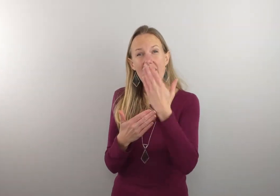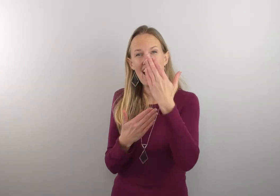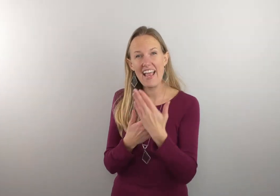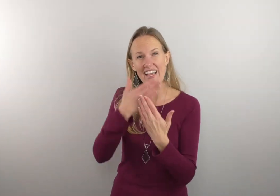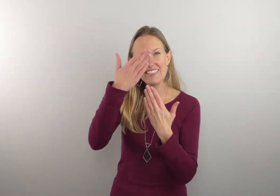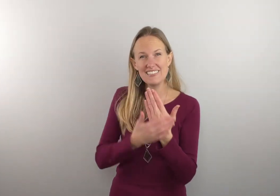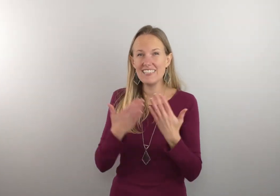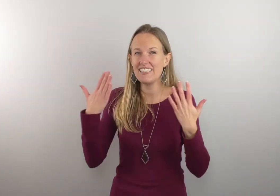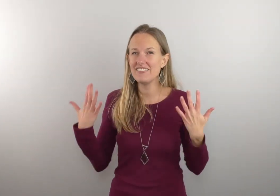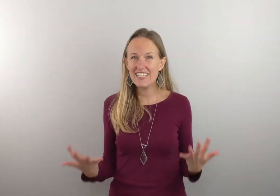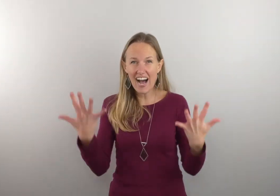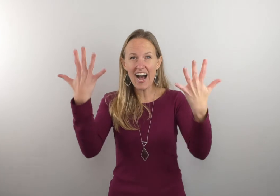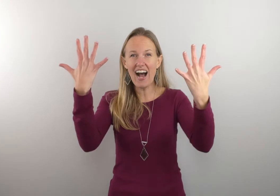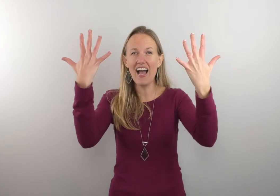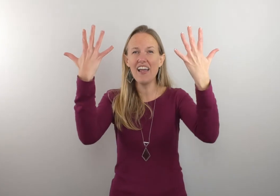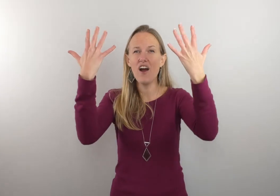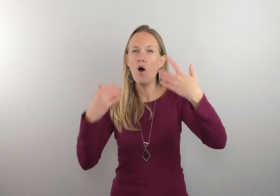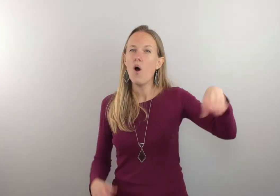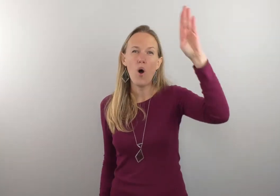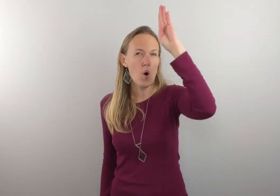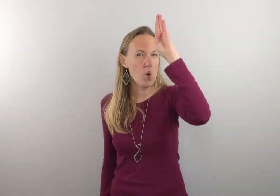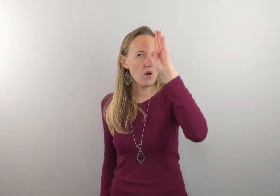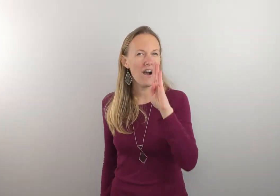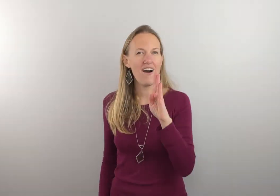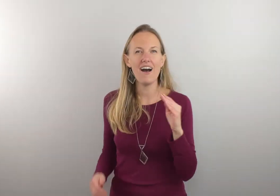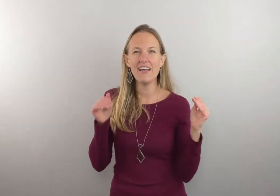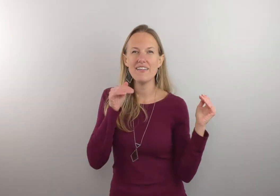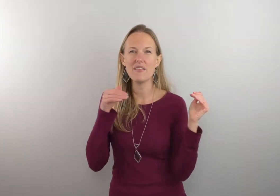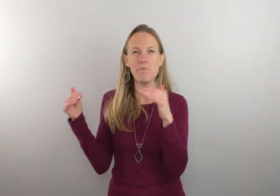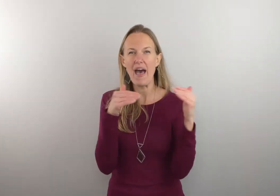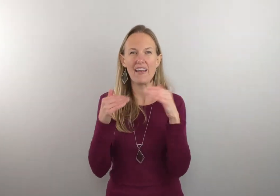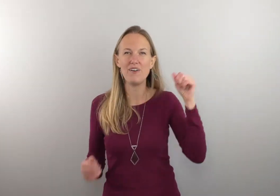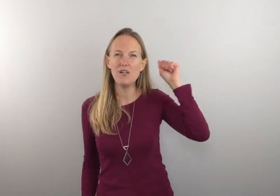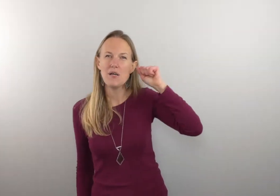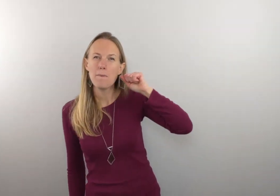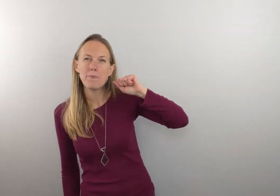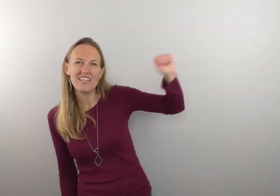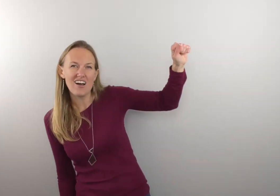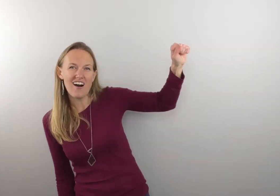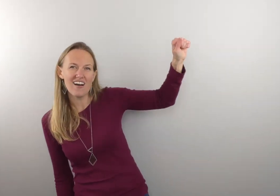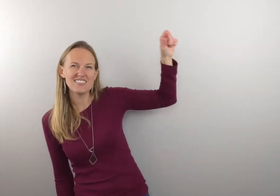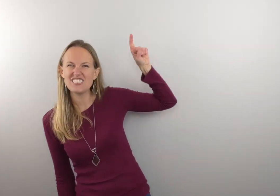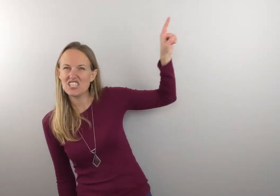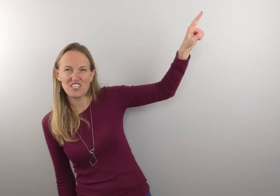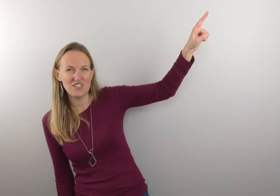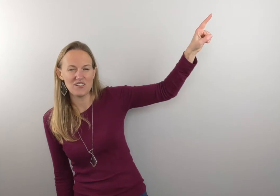hands lifted high oh God the battle belongs to you